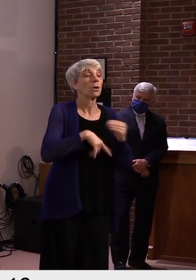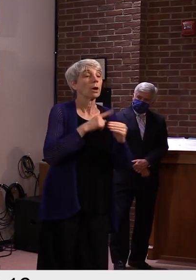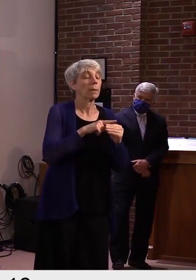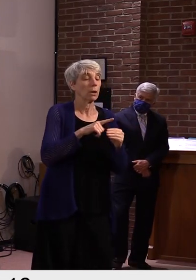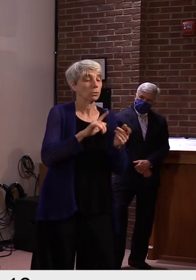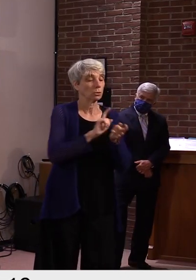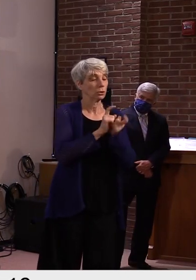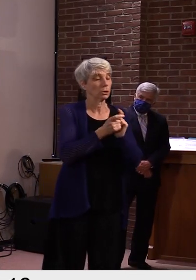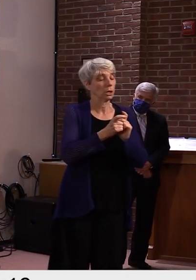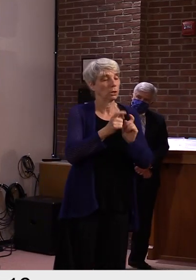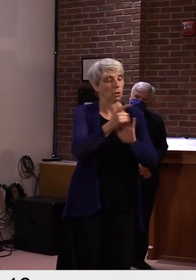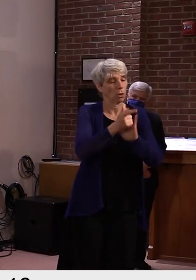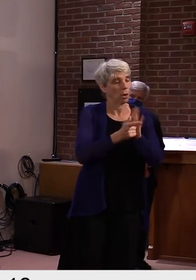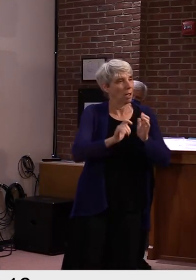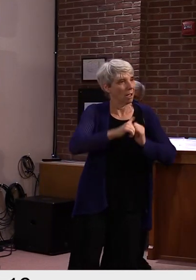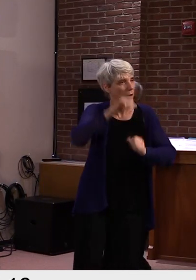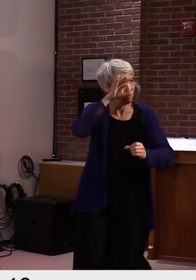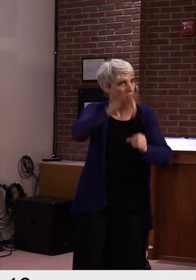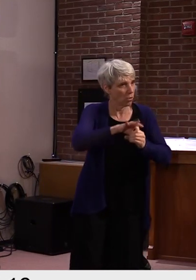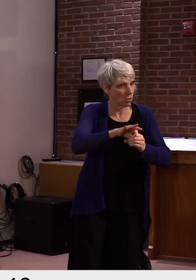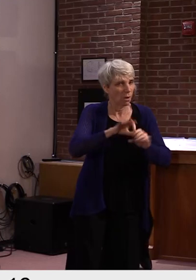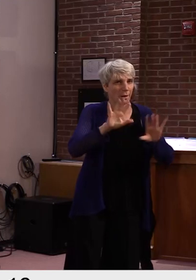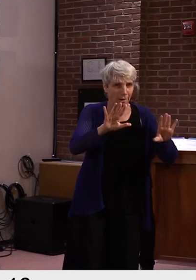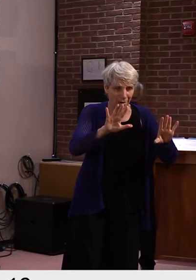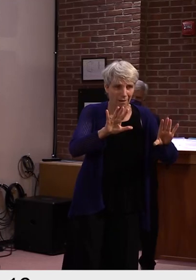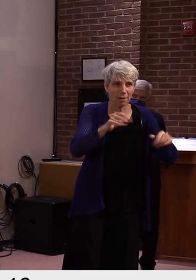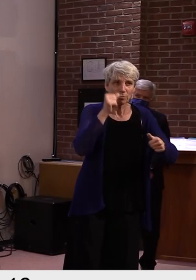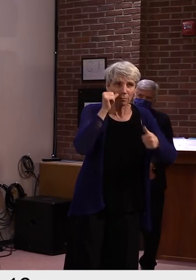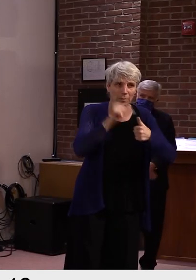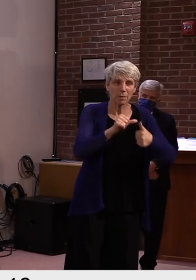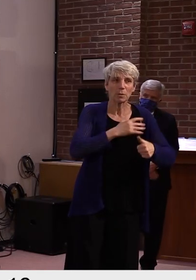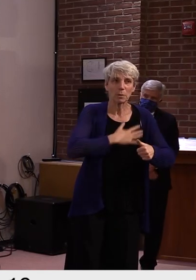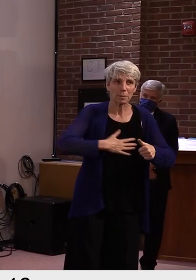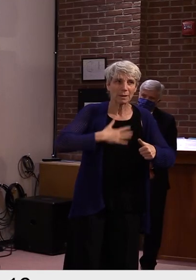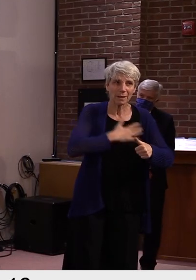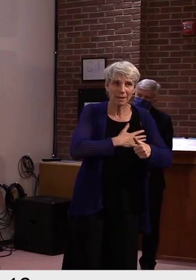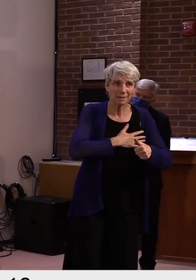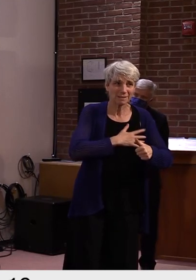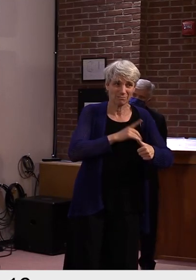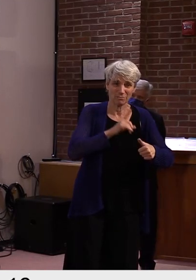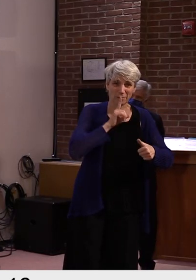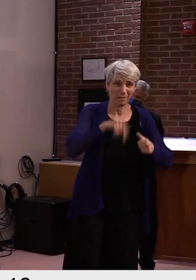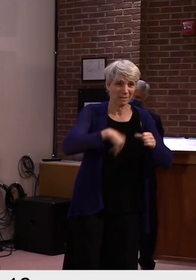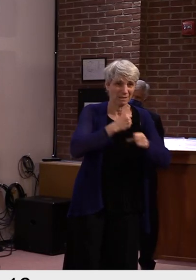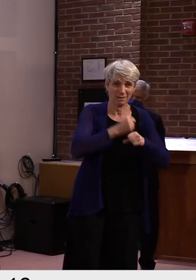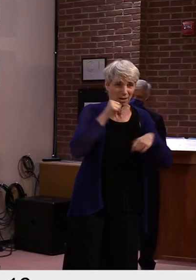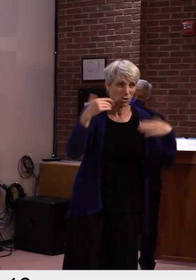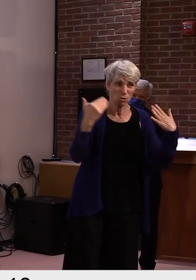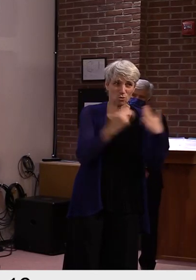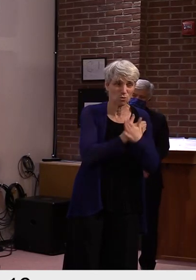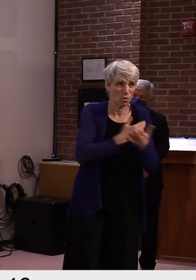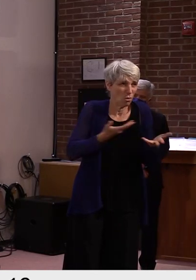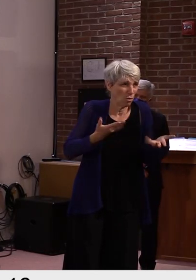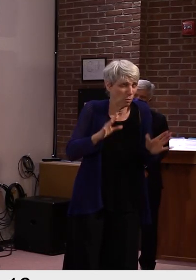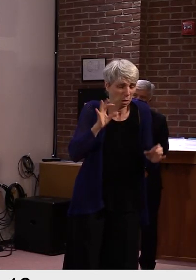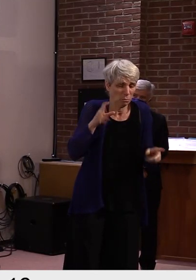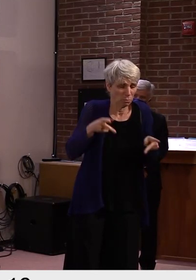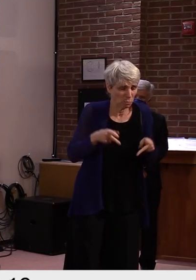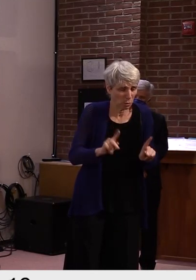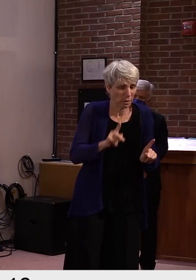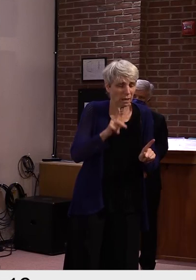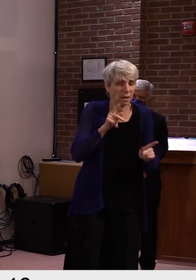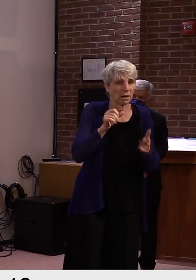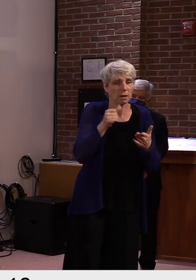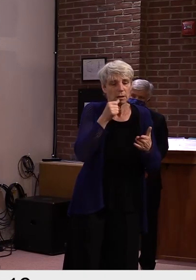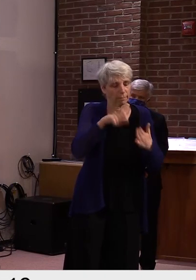approach, again, this was not, I just want to remind you, this was our status quo. This was what we had in place. This isn't, this wasn't